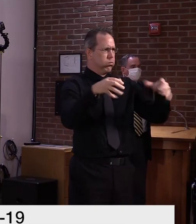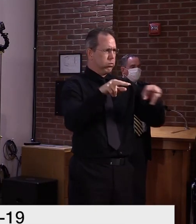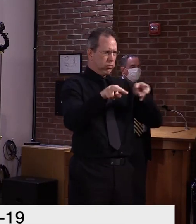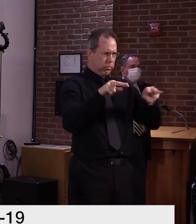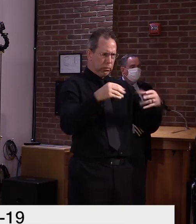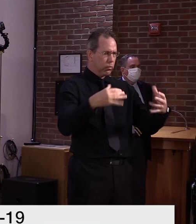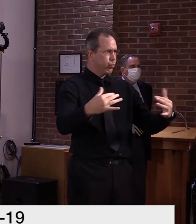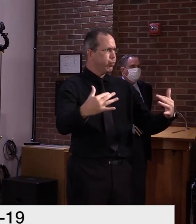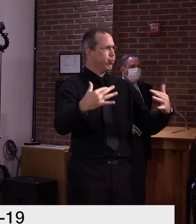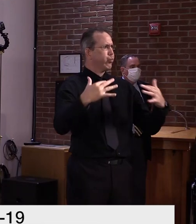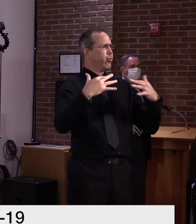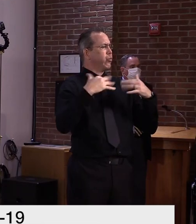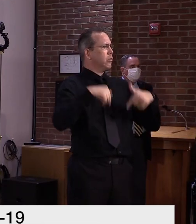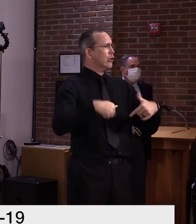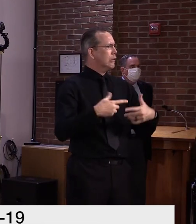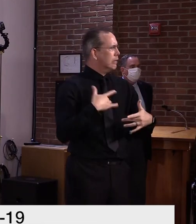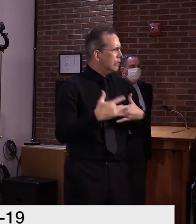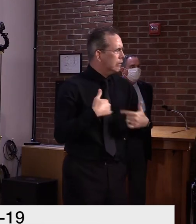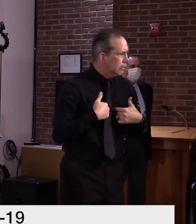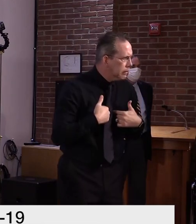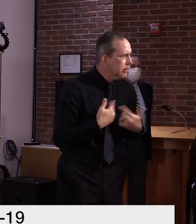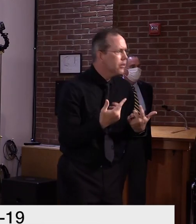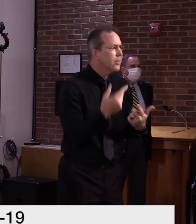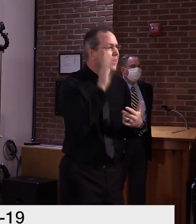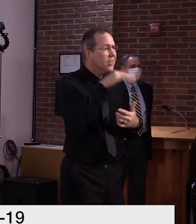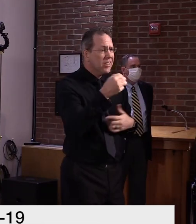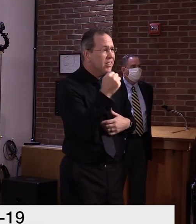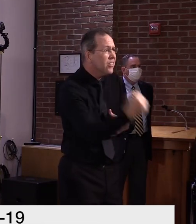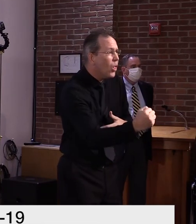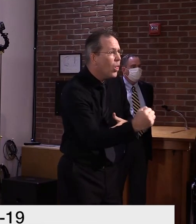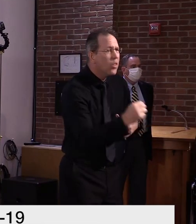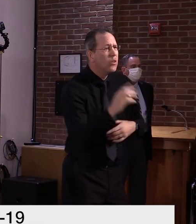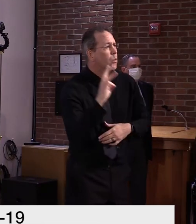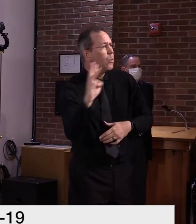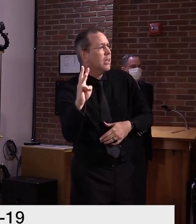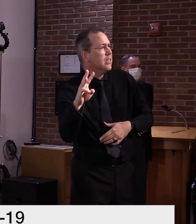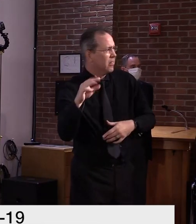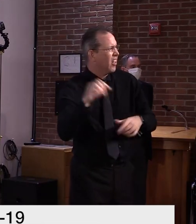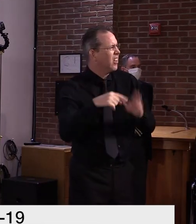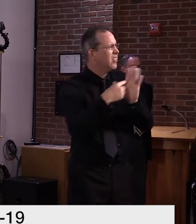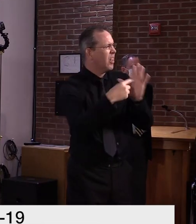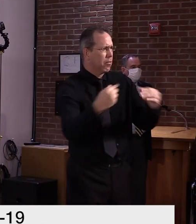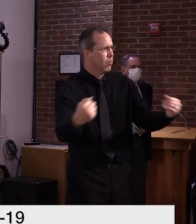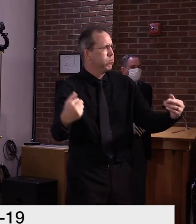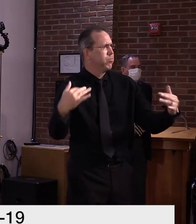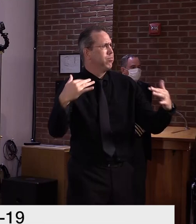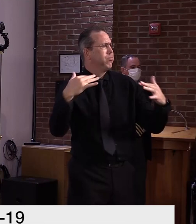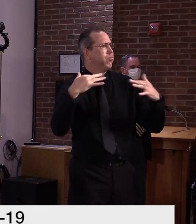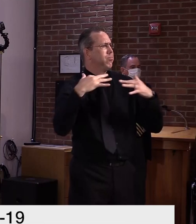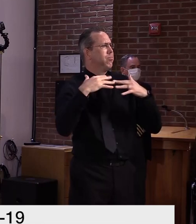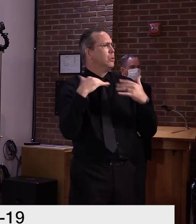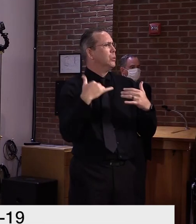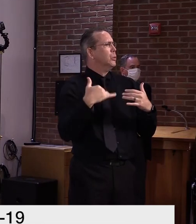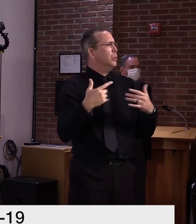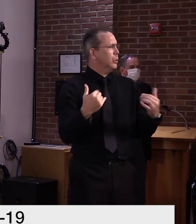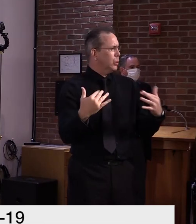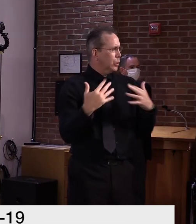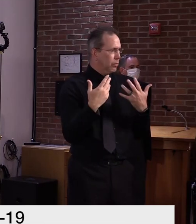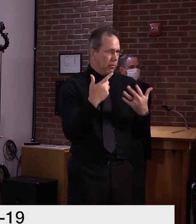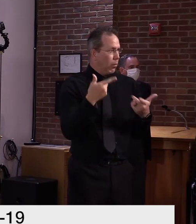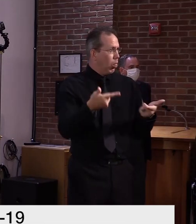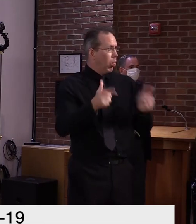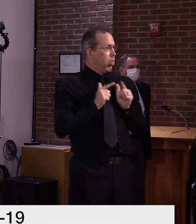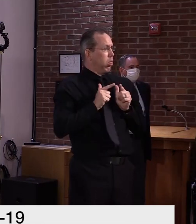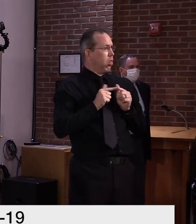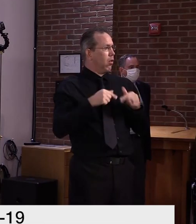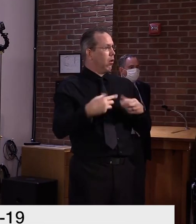we're seeing a forest fire take hold across the south and west. And I'm worried it will backtrack to the northeast and